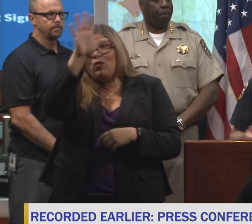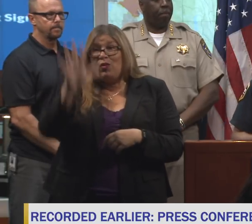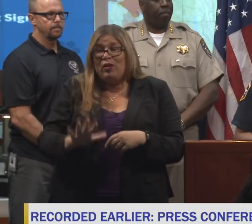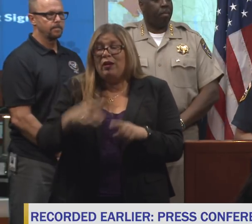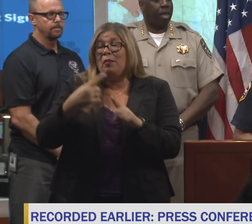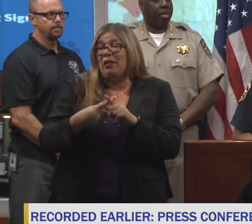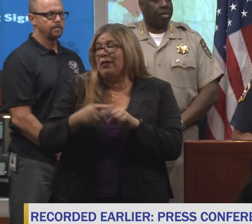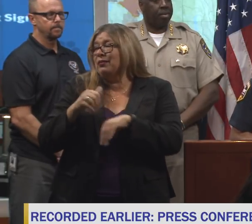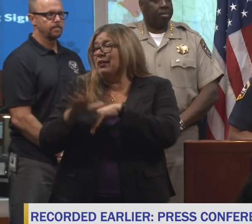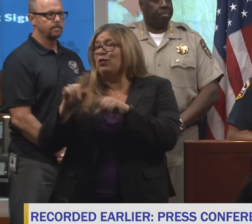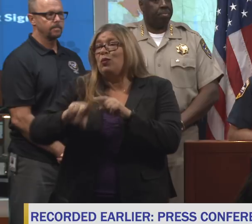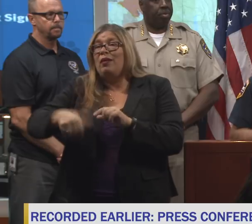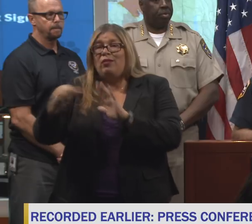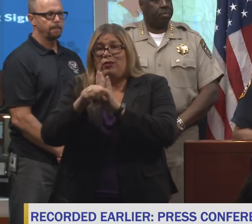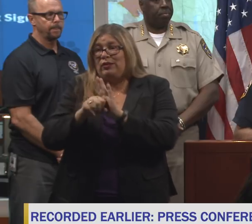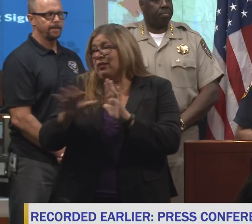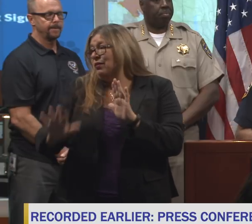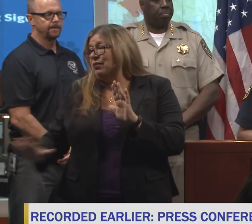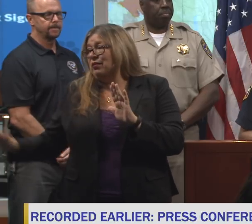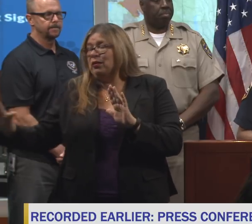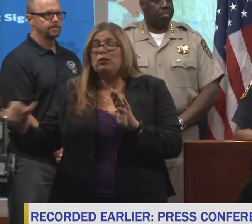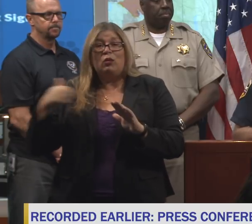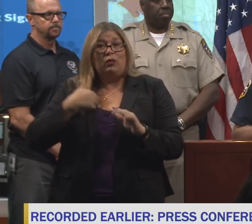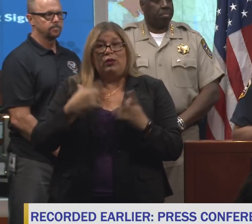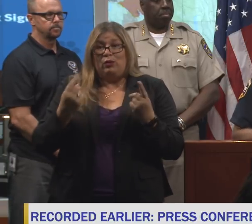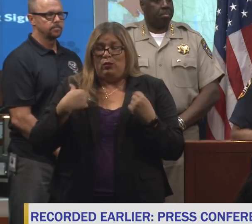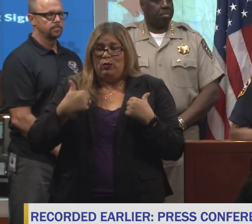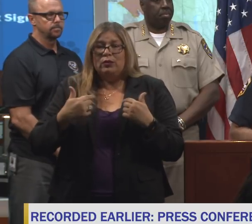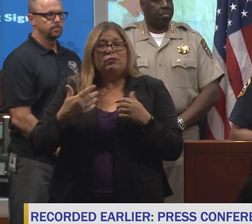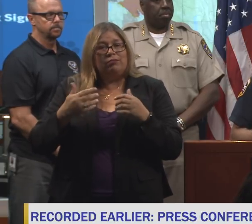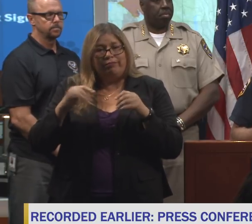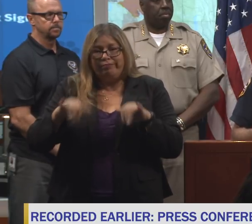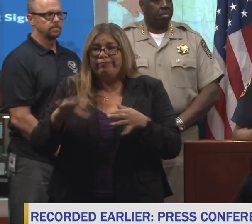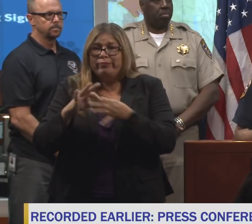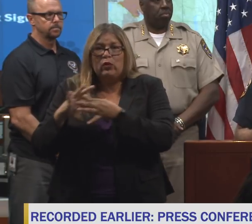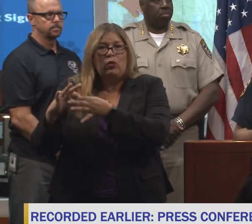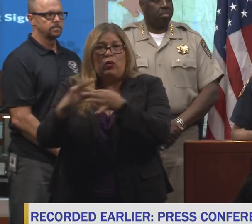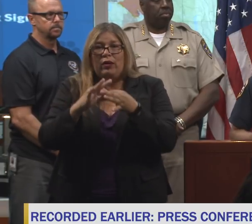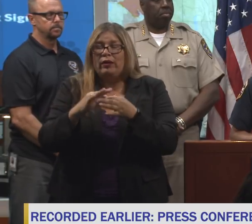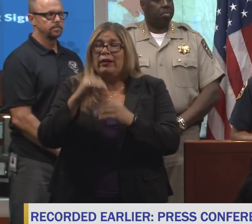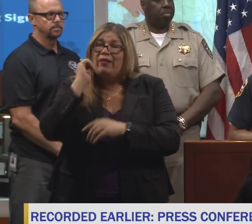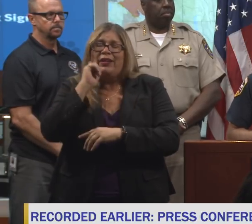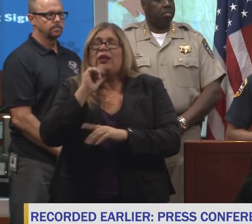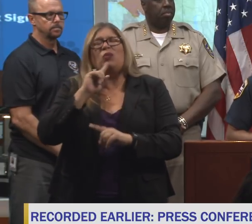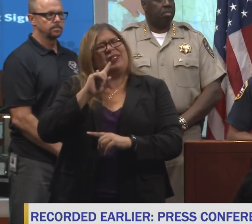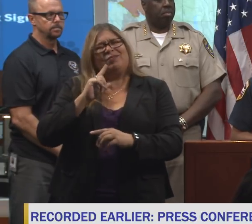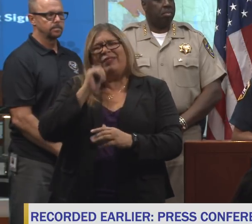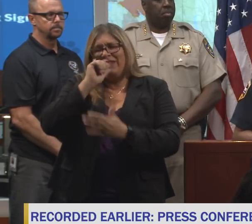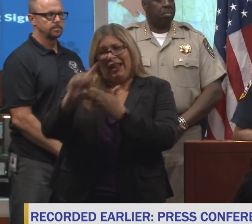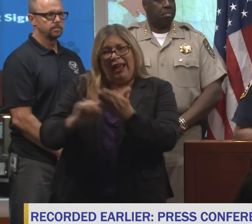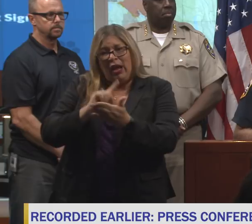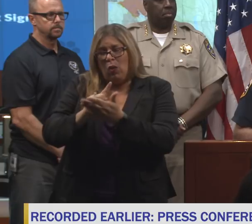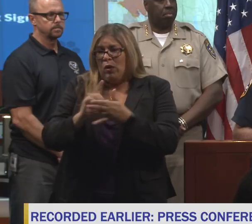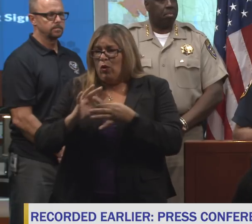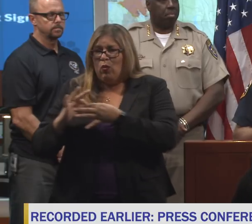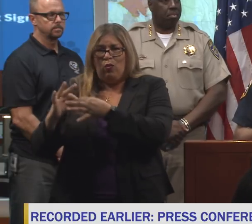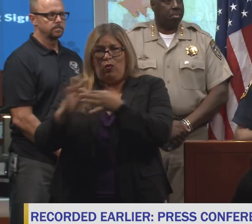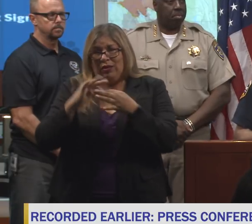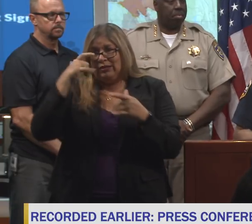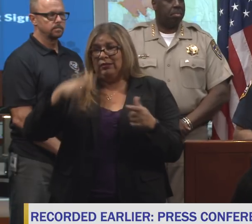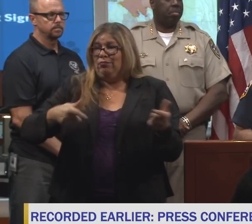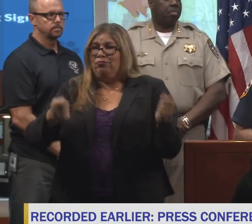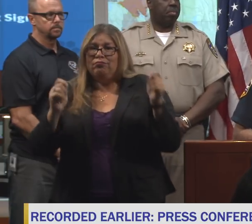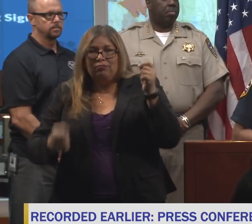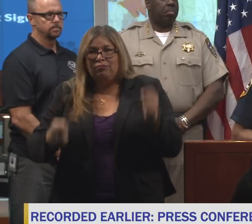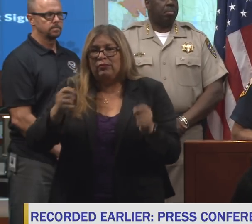all of these other states. And so we continue to coordinate every day, actually every hour throughout the day. It's a very dynamic process,